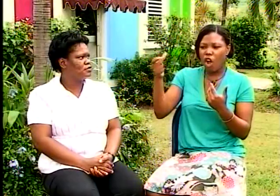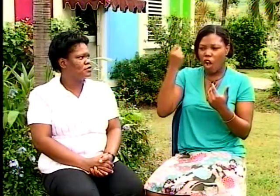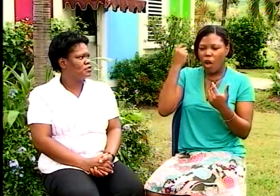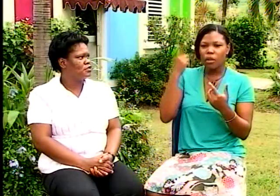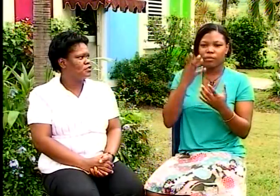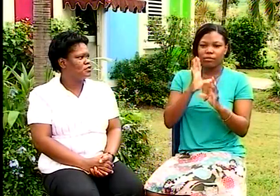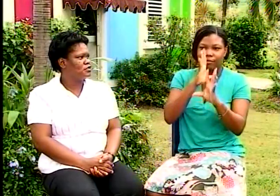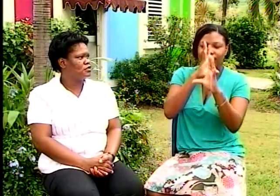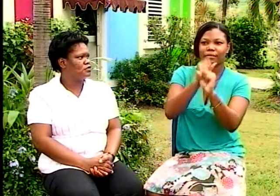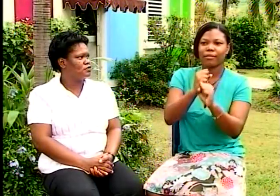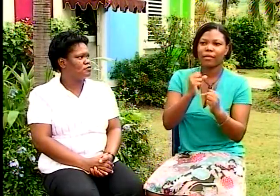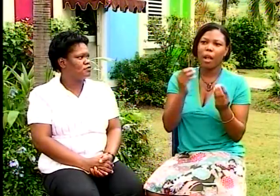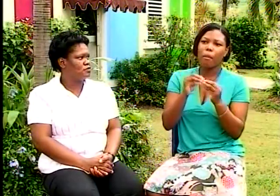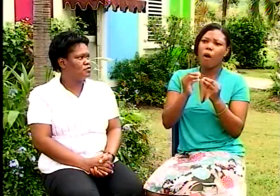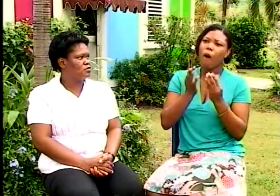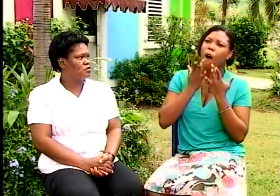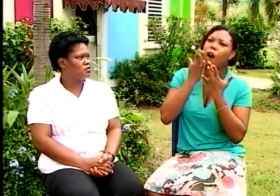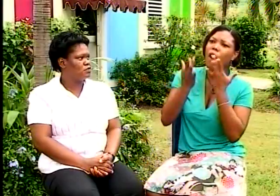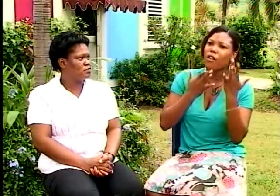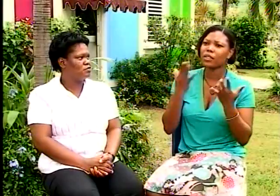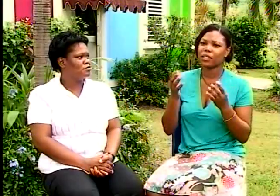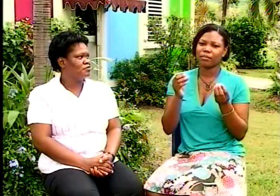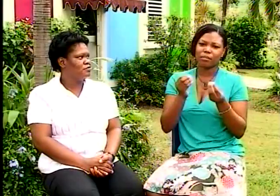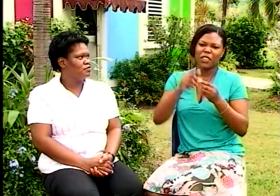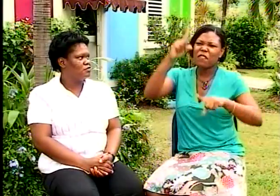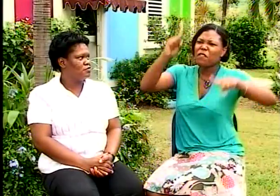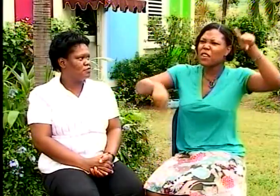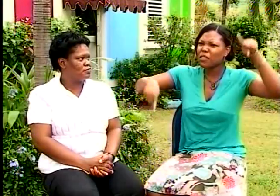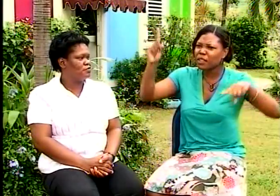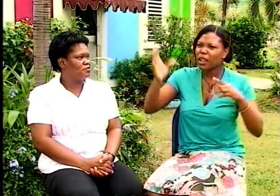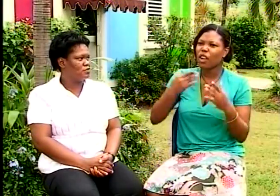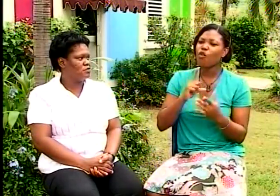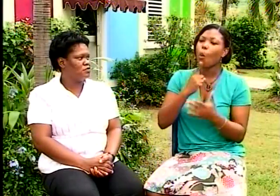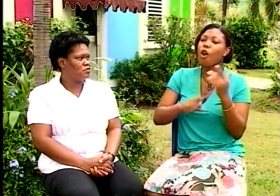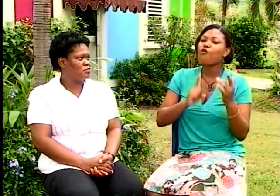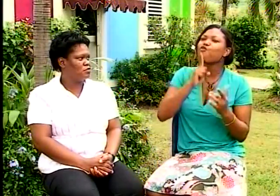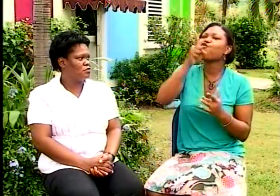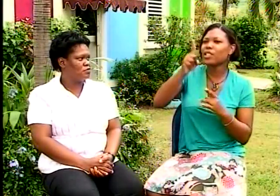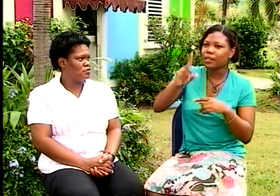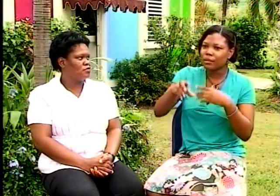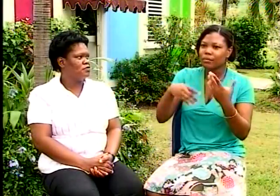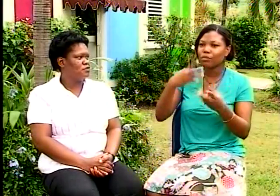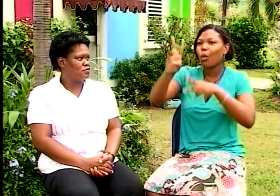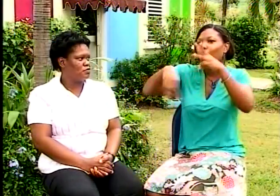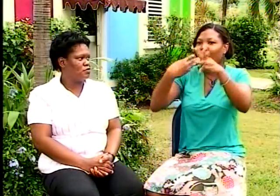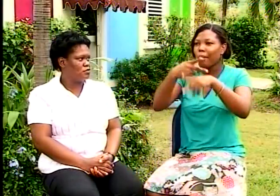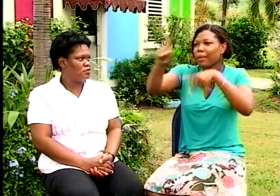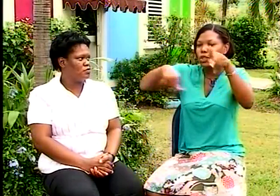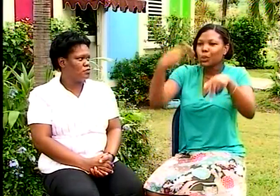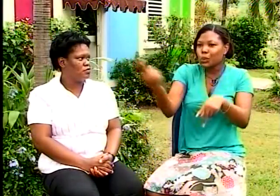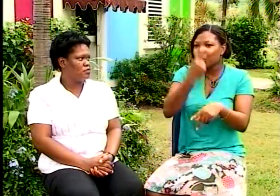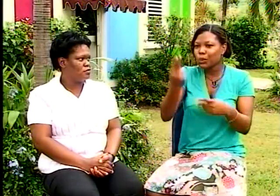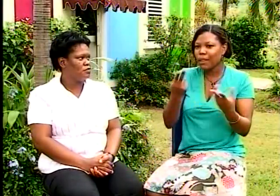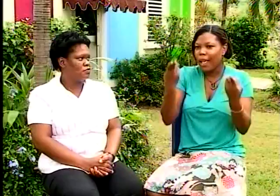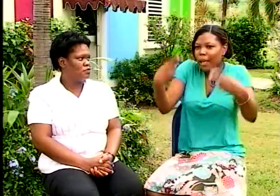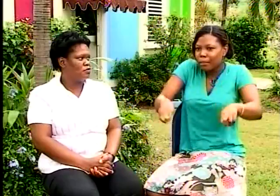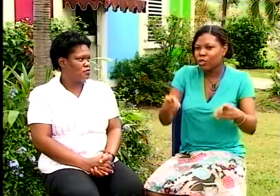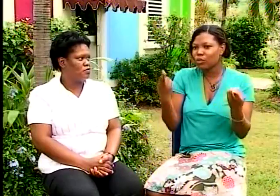heads. It was something that they could interact with. It was a variety of material. We used pictures